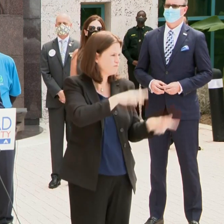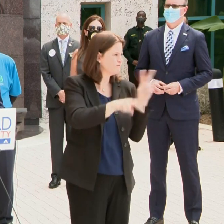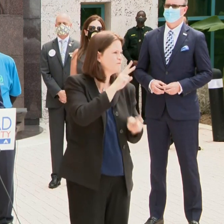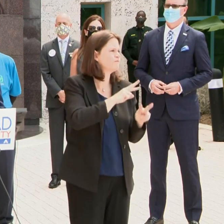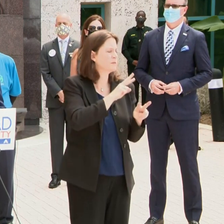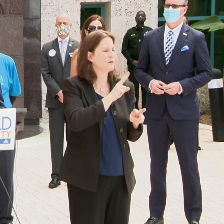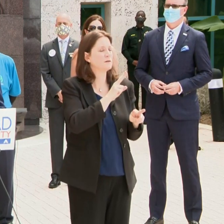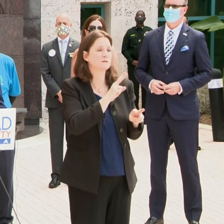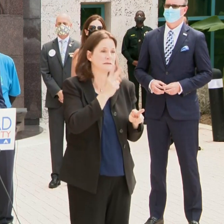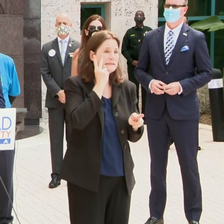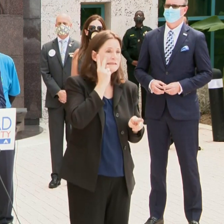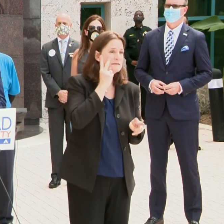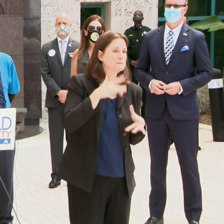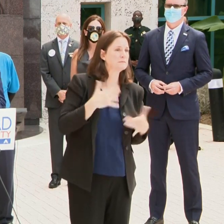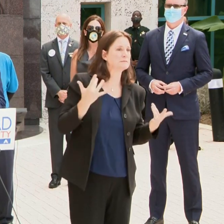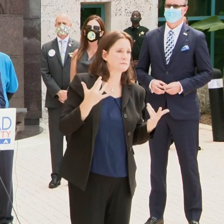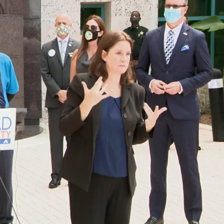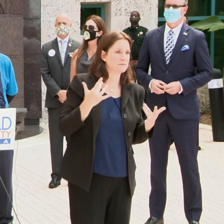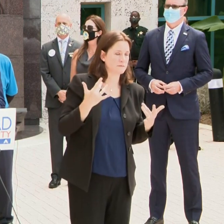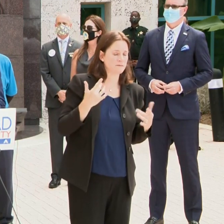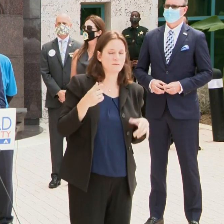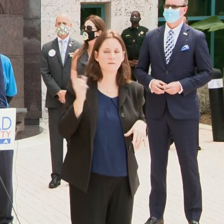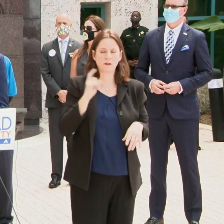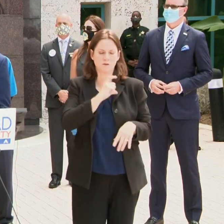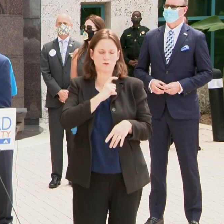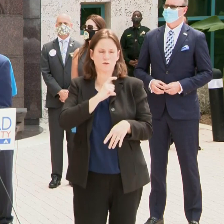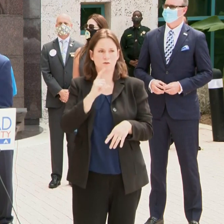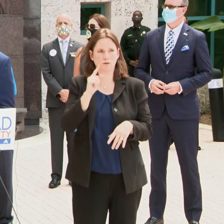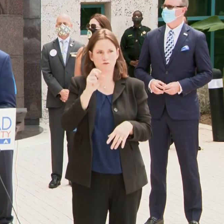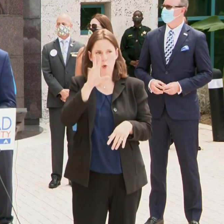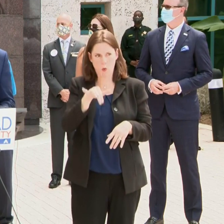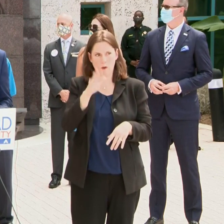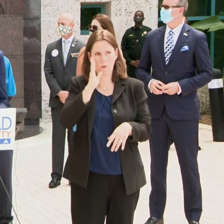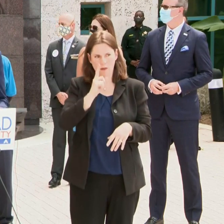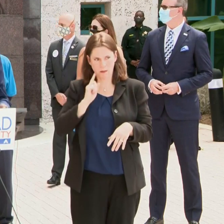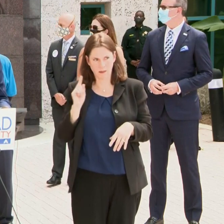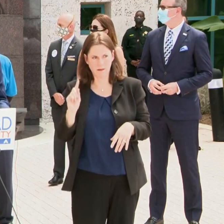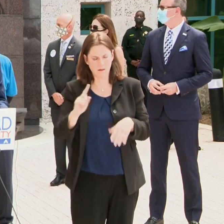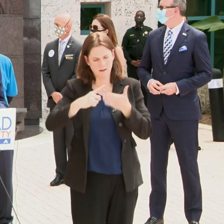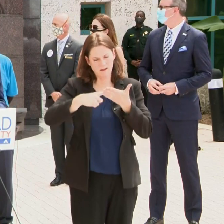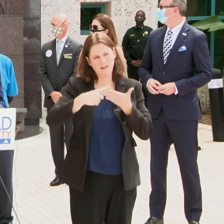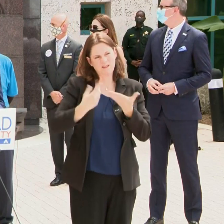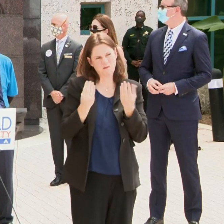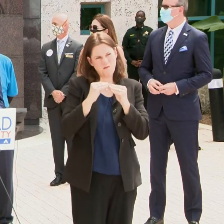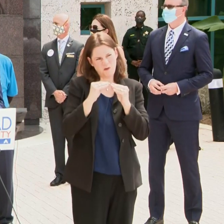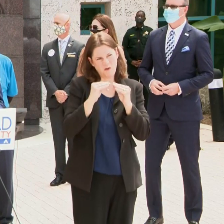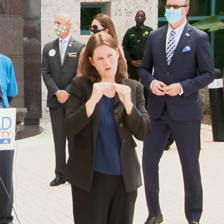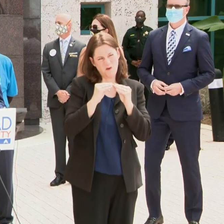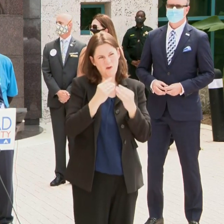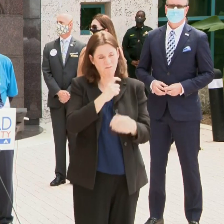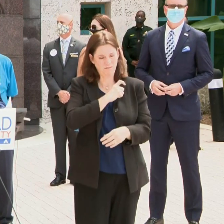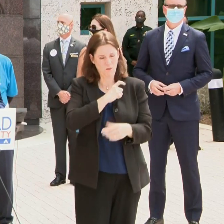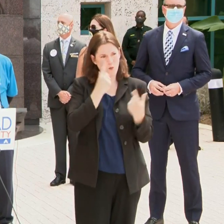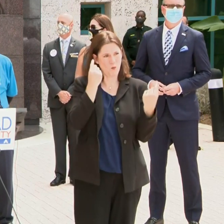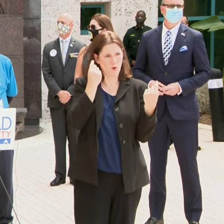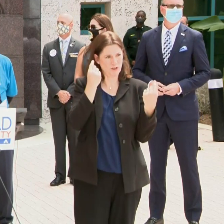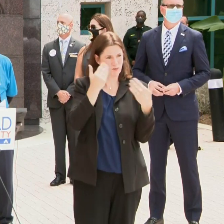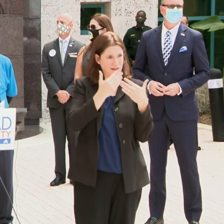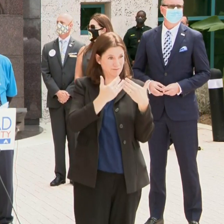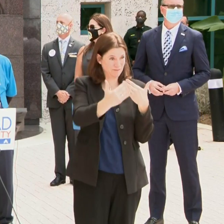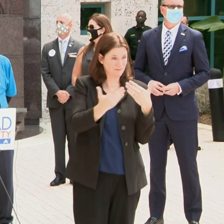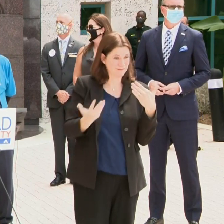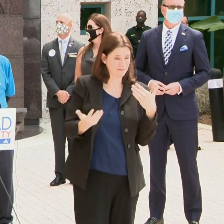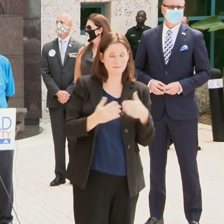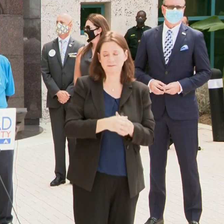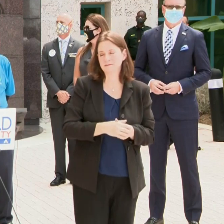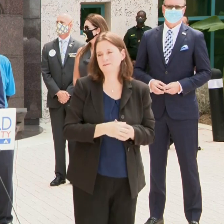So I'm going to have Sheriff Tony come forward and talk a little bit more about what law enforcement is doing out there